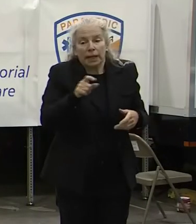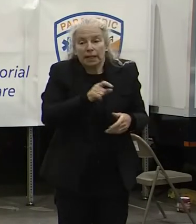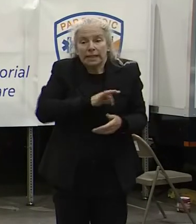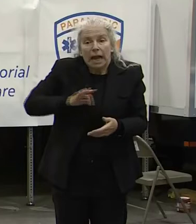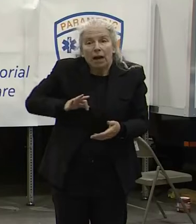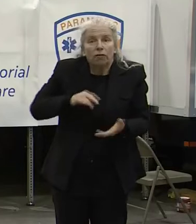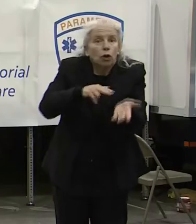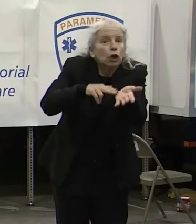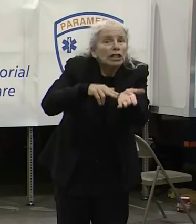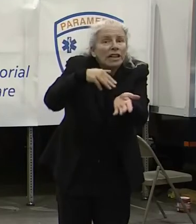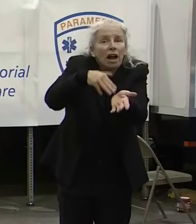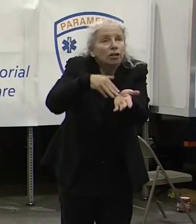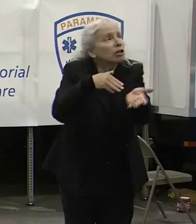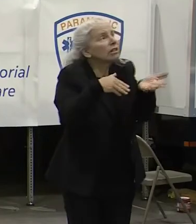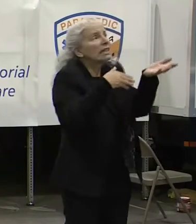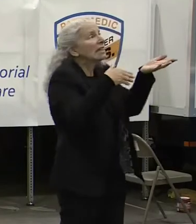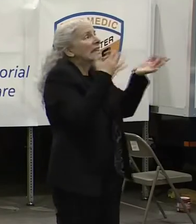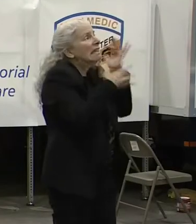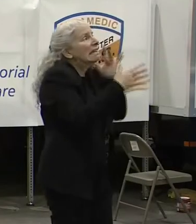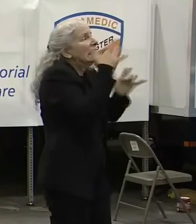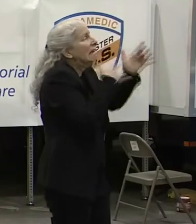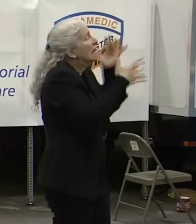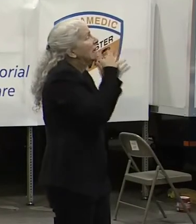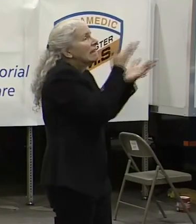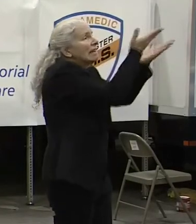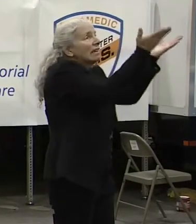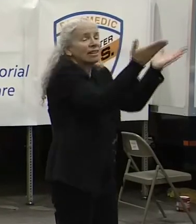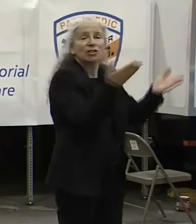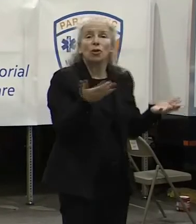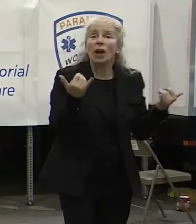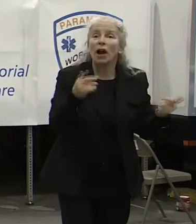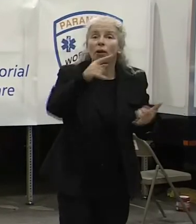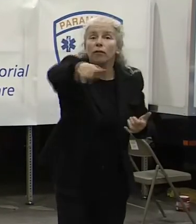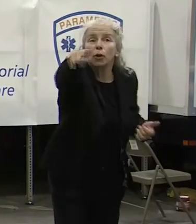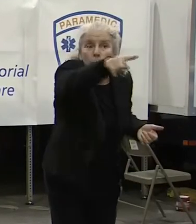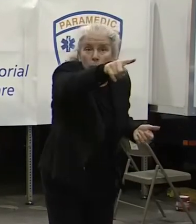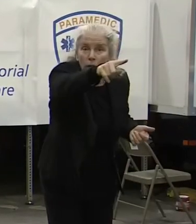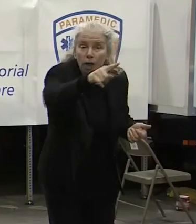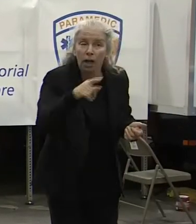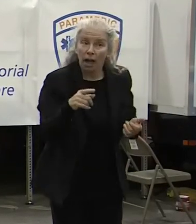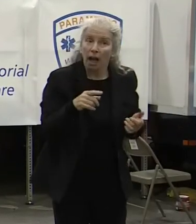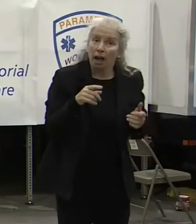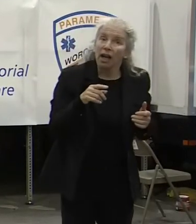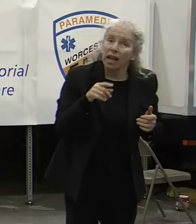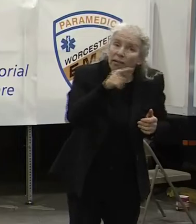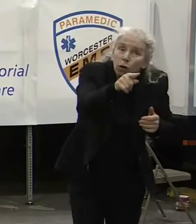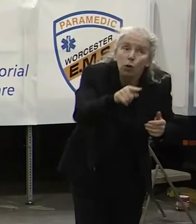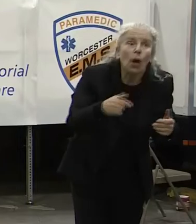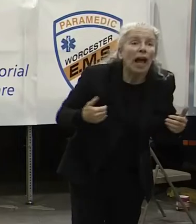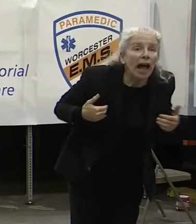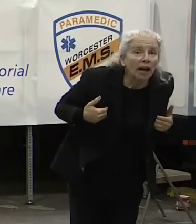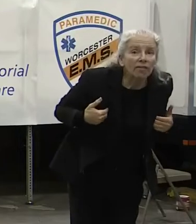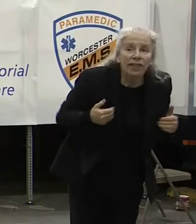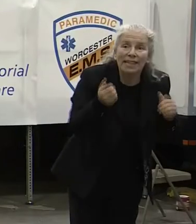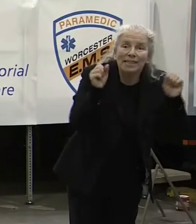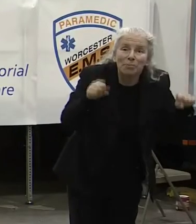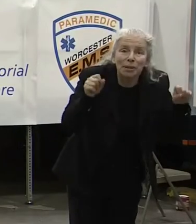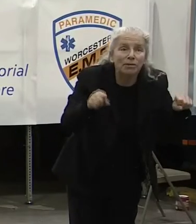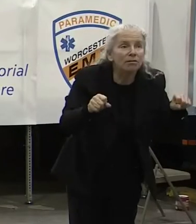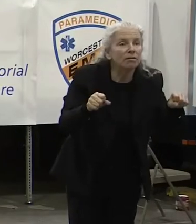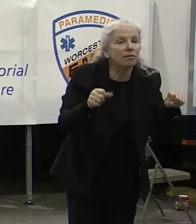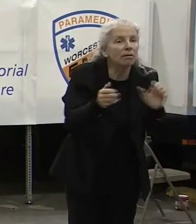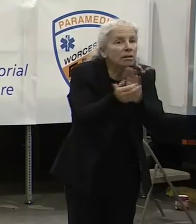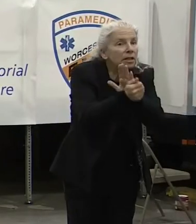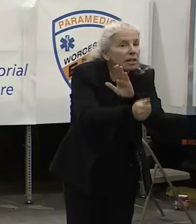staff. So, I'm looking straight at the cameras. If you have the skills, the ability, the can-do attitude,